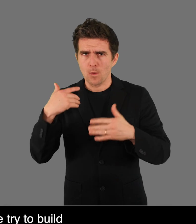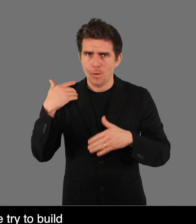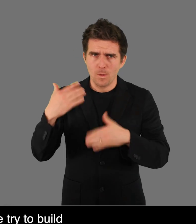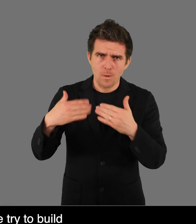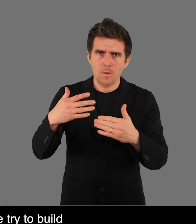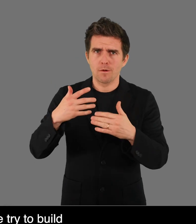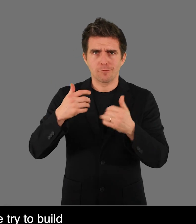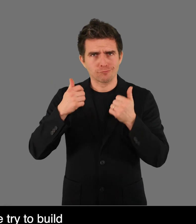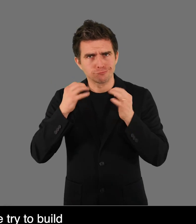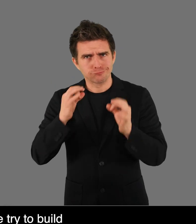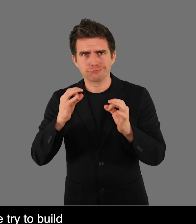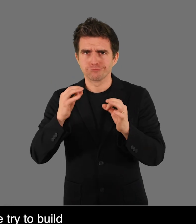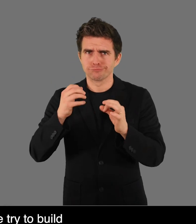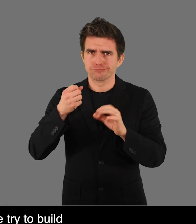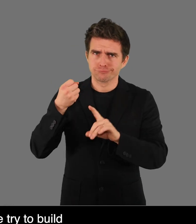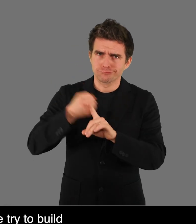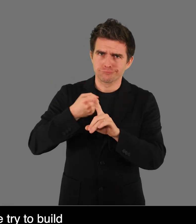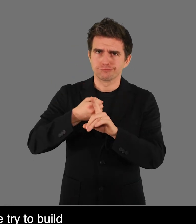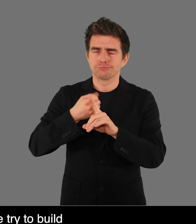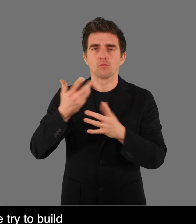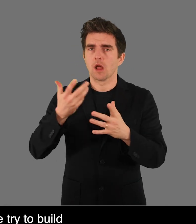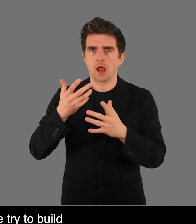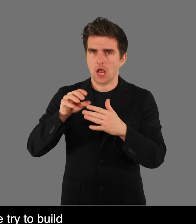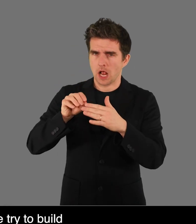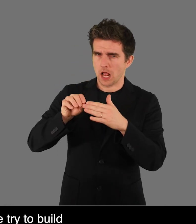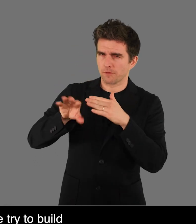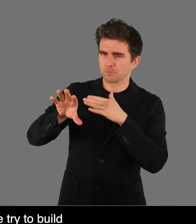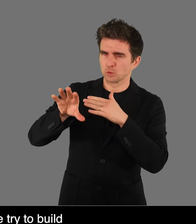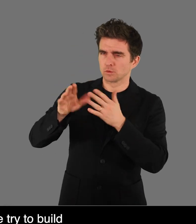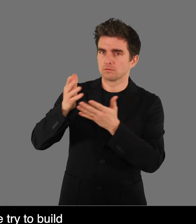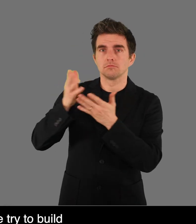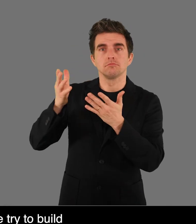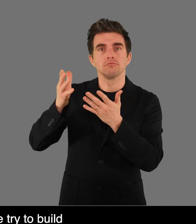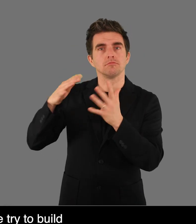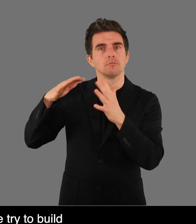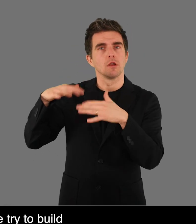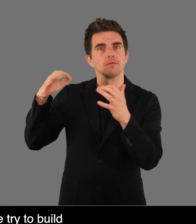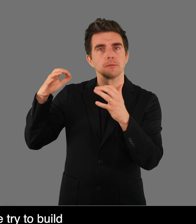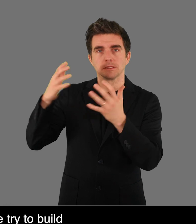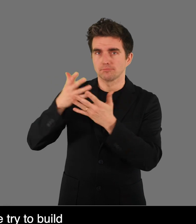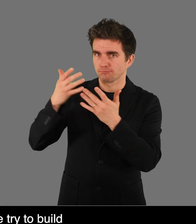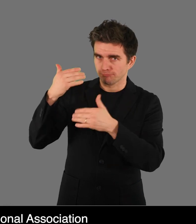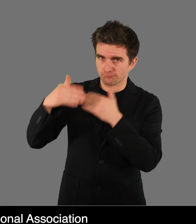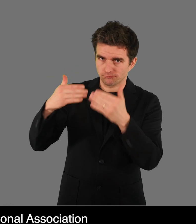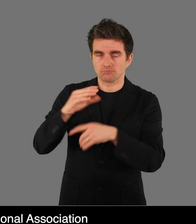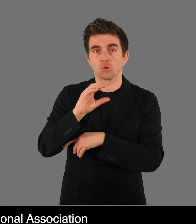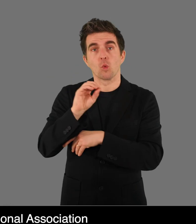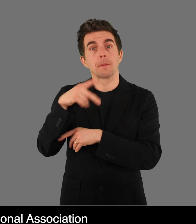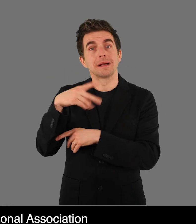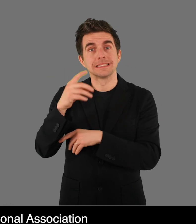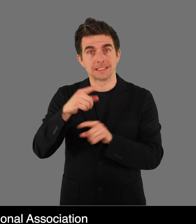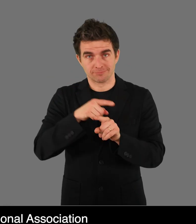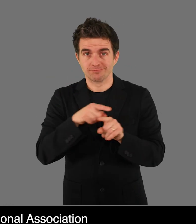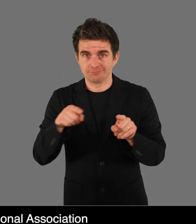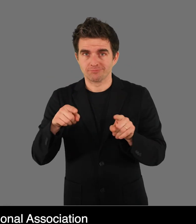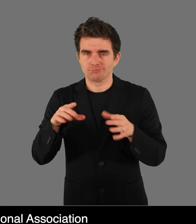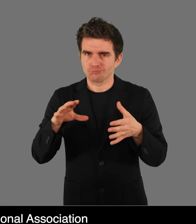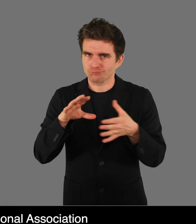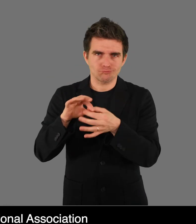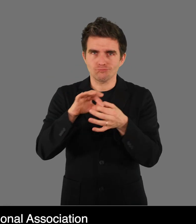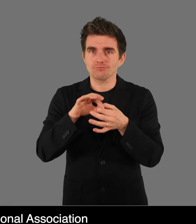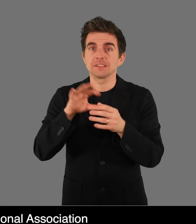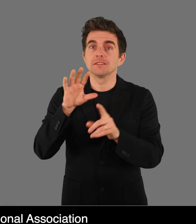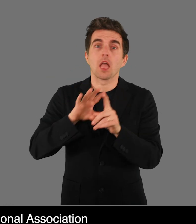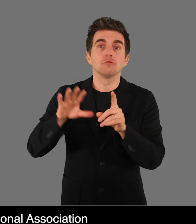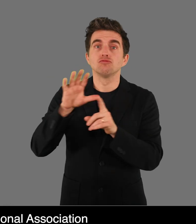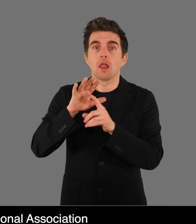try to build successful campaigns to influence the government. Among the OPDs, the Joint National Association